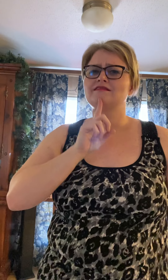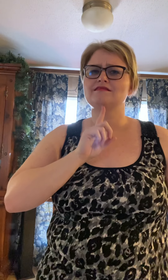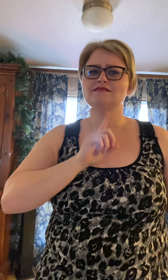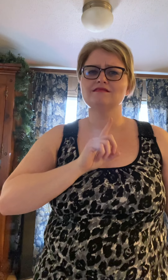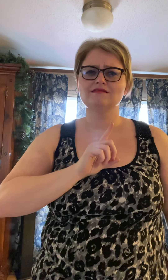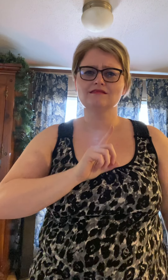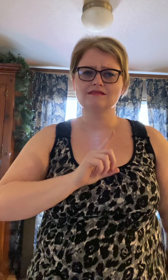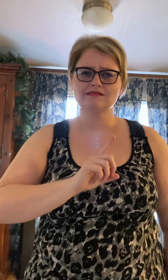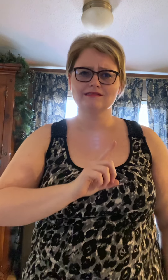street